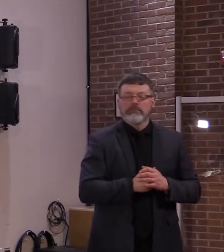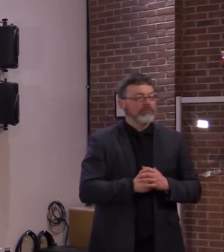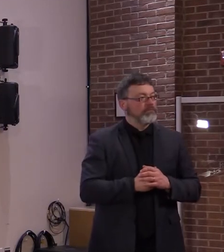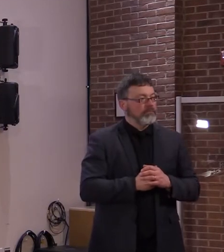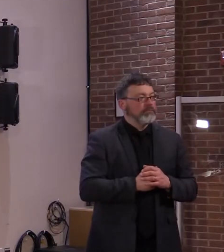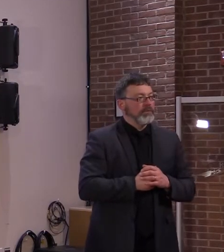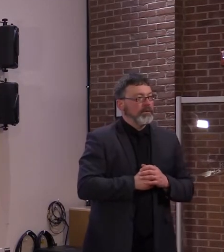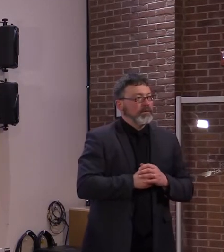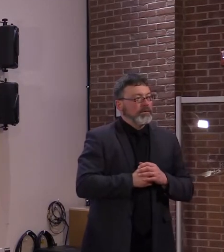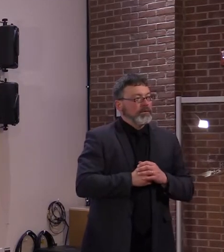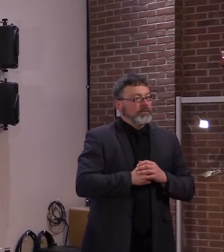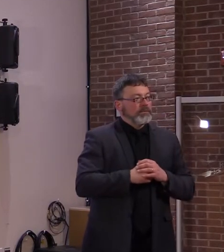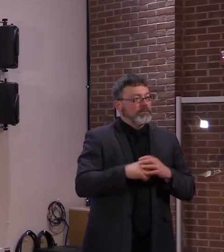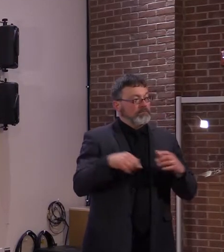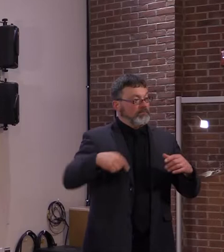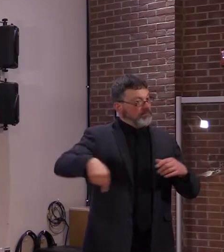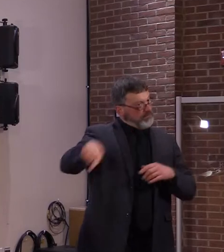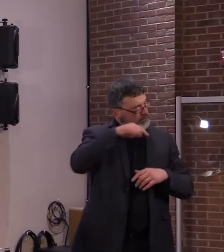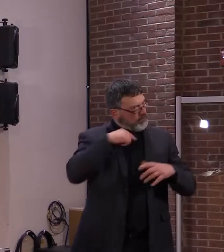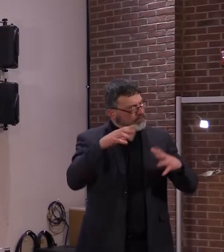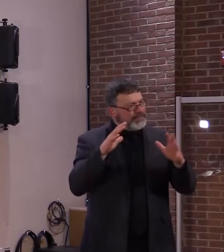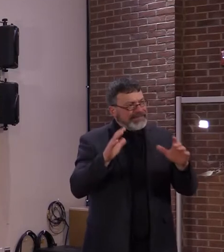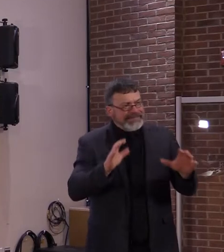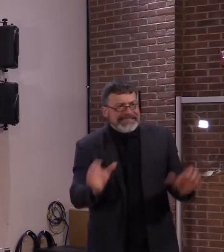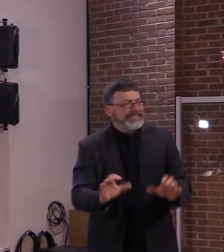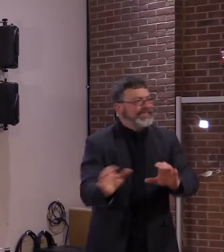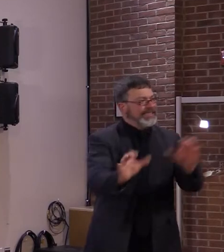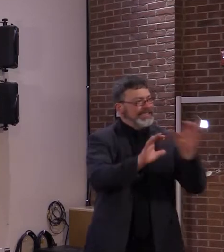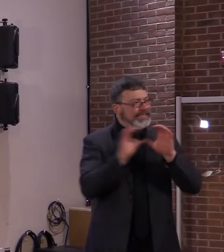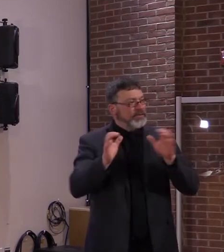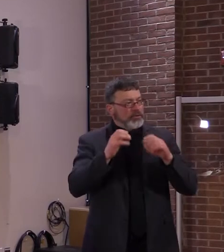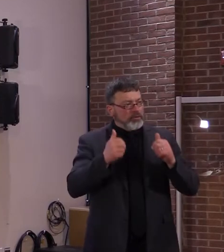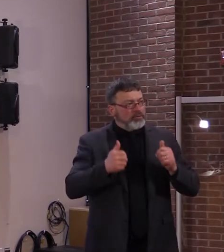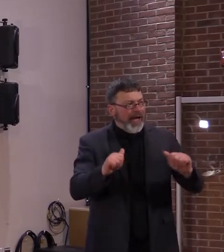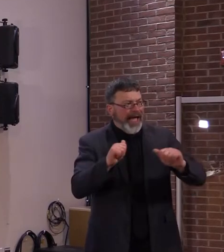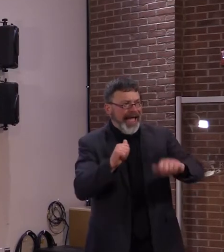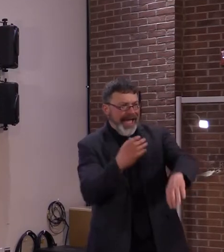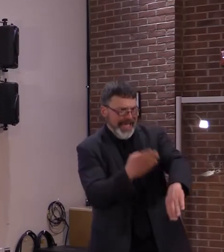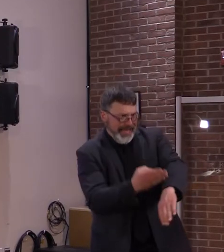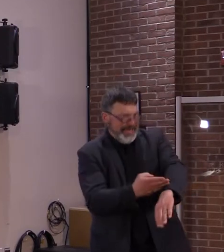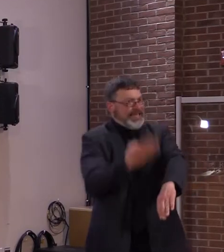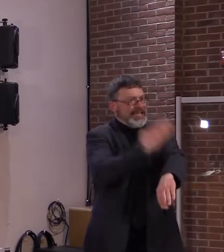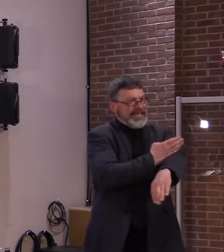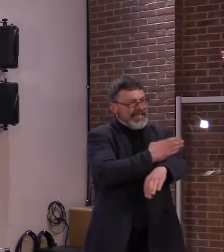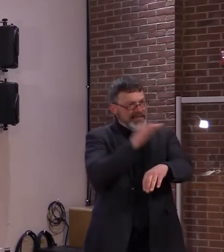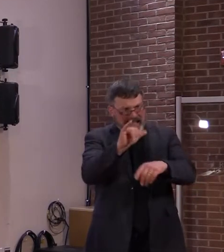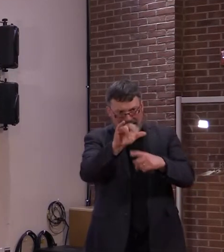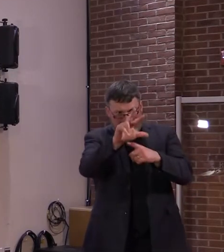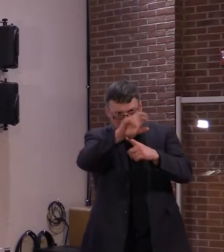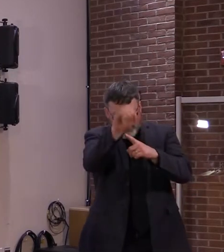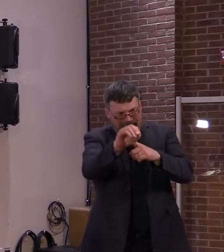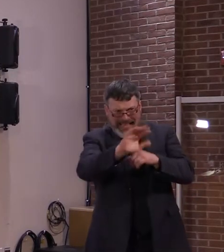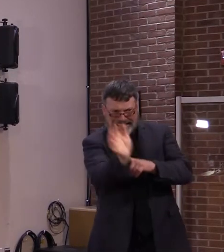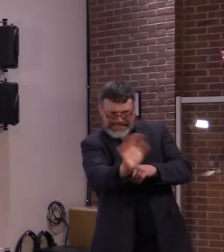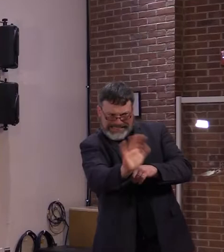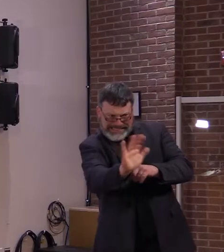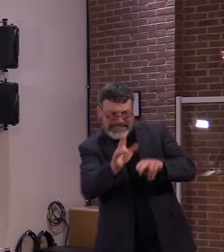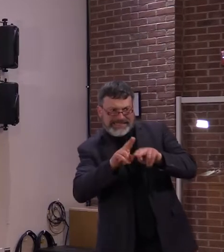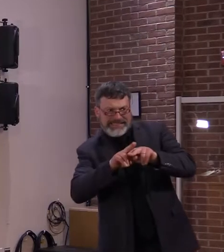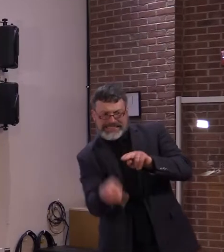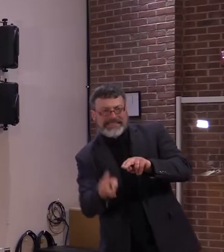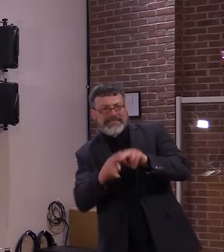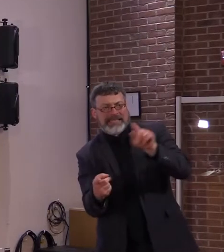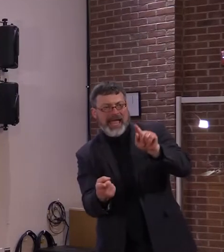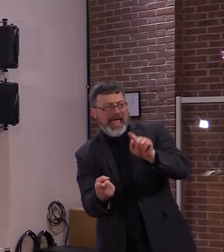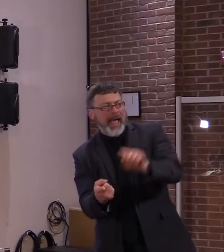bring this relatively small number down even further, and I thank Vermonters for completing vaccination and ensuring they